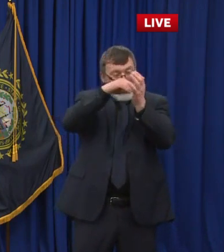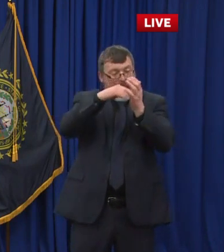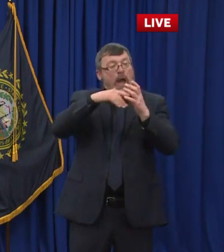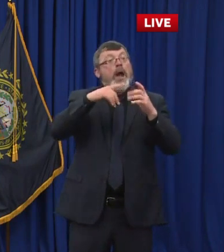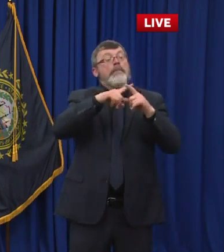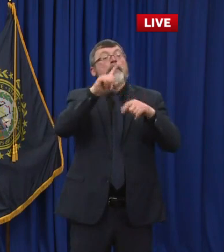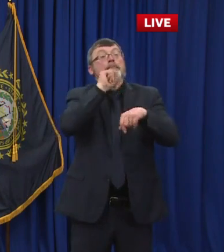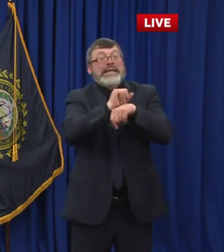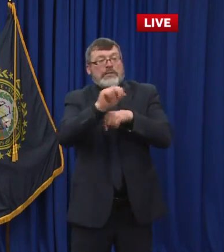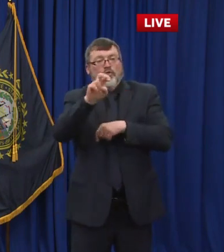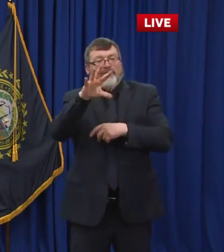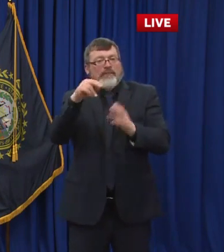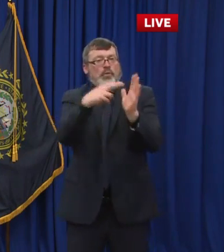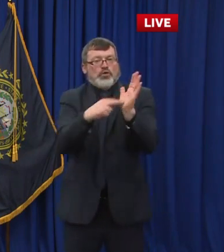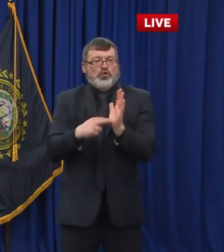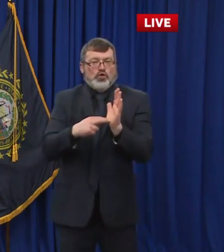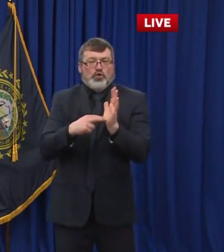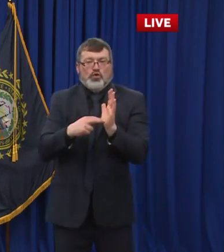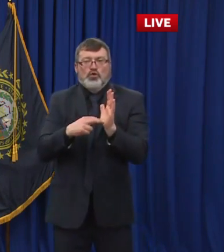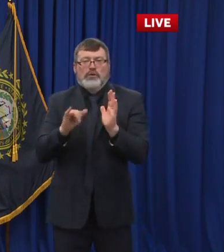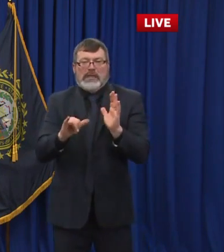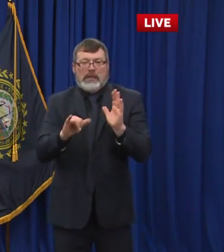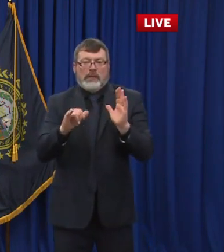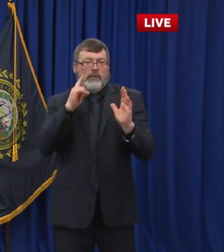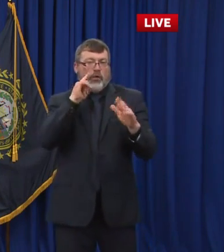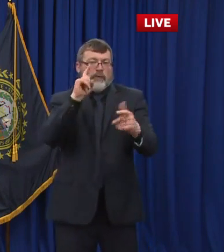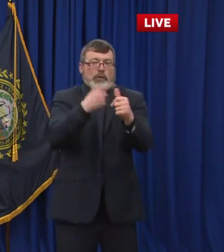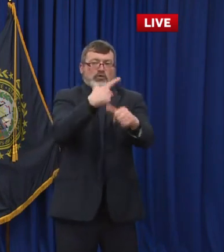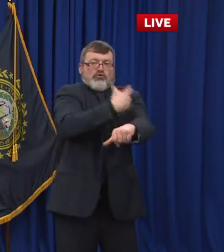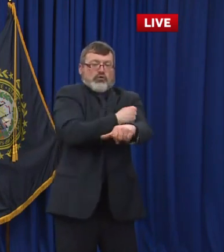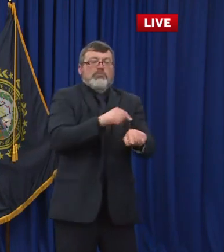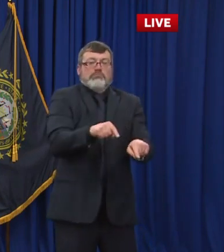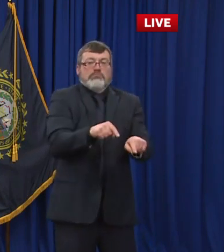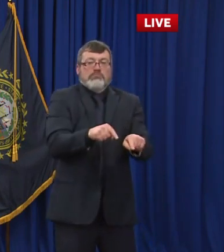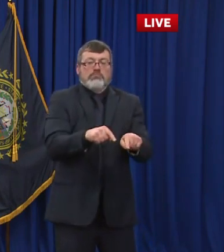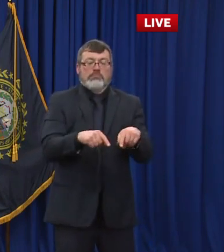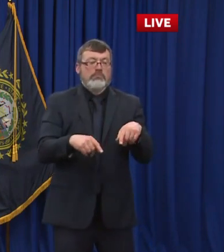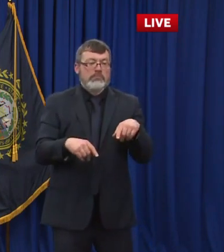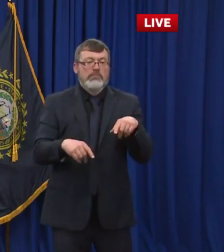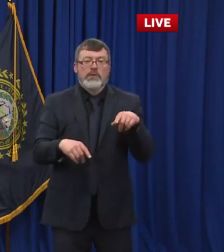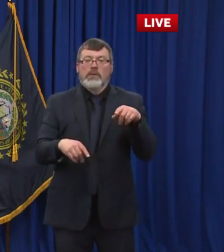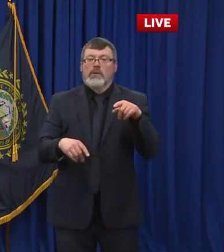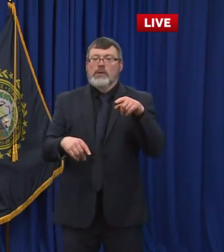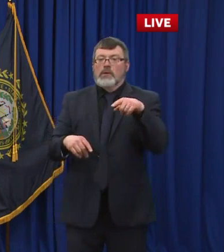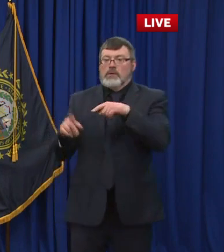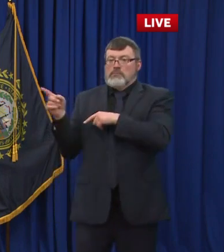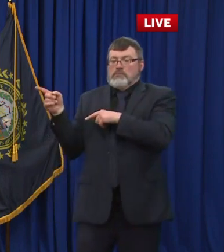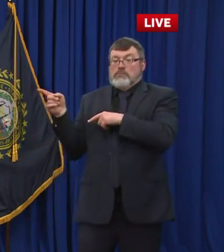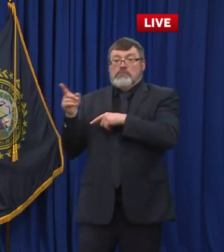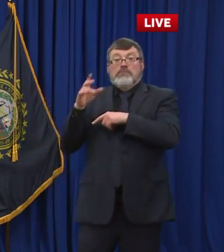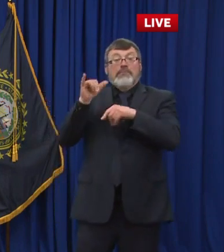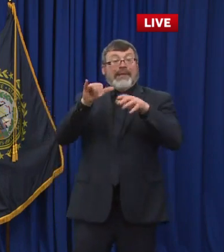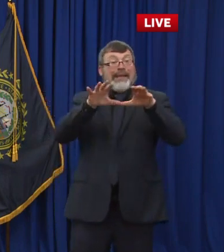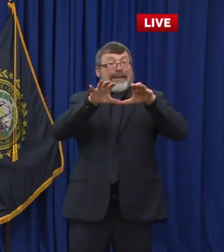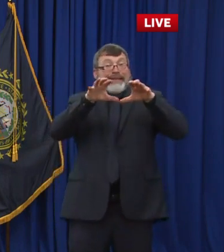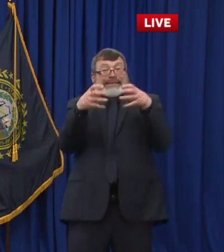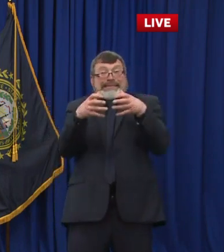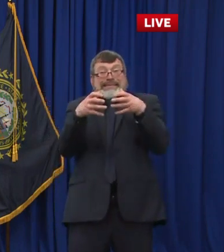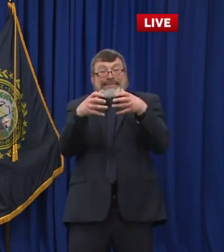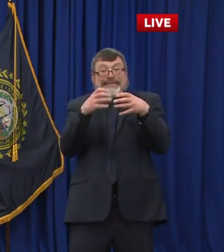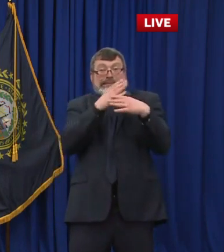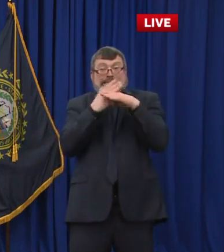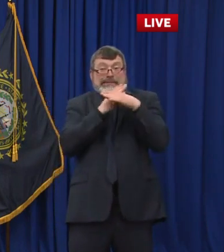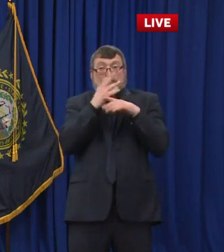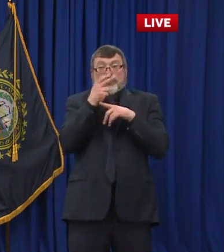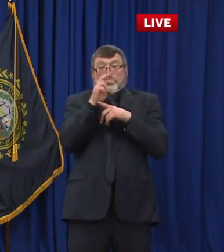on a scientific basis is really about not allowing the virus to be transmitted at all. In theory, if you have the right herd immunity, and I'm